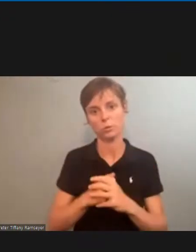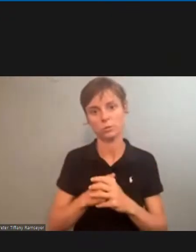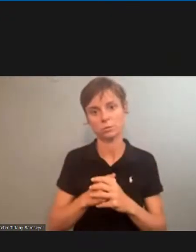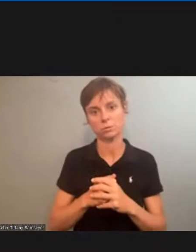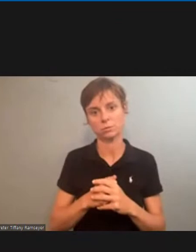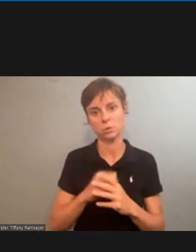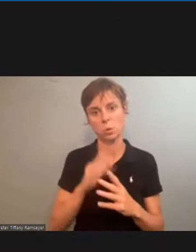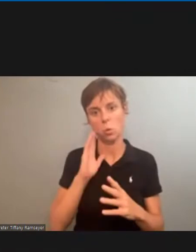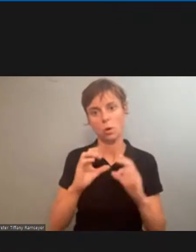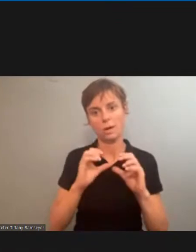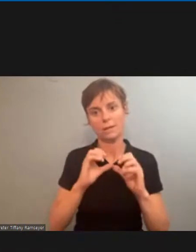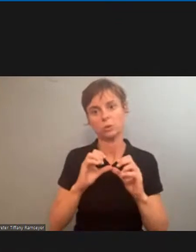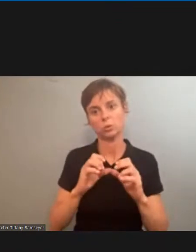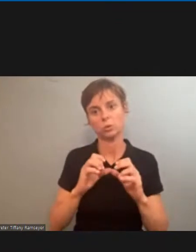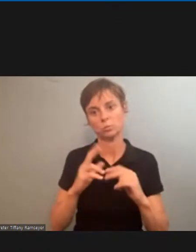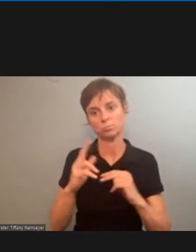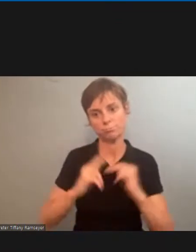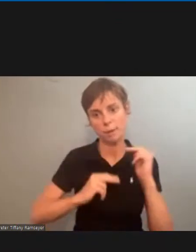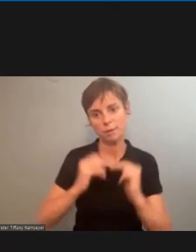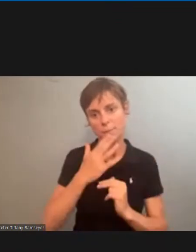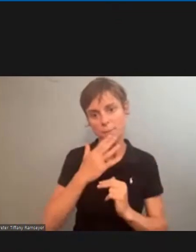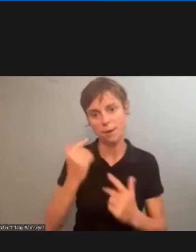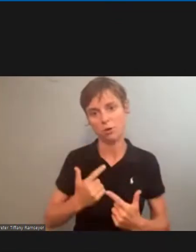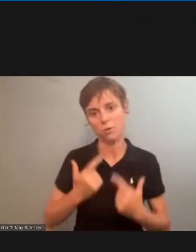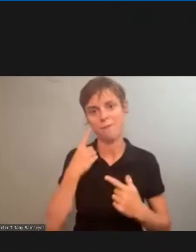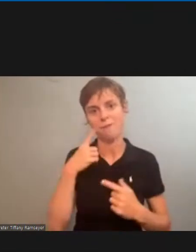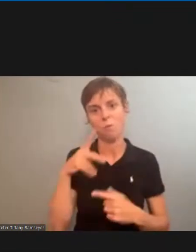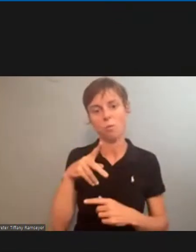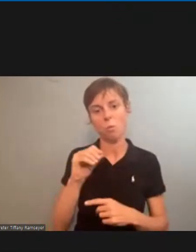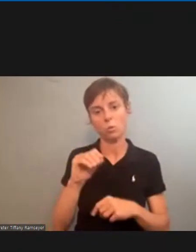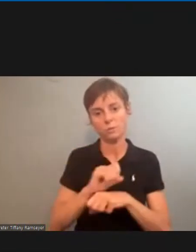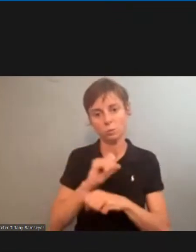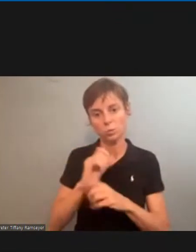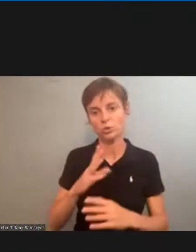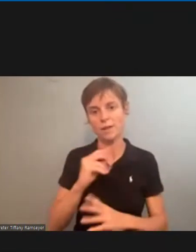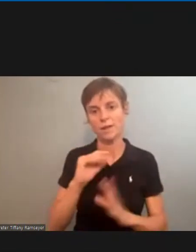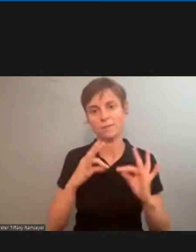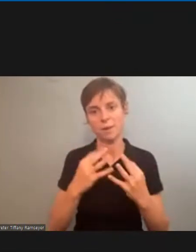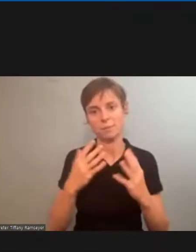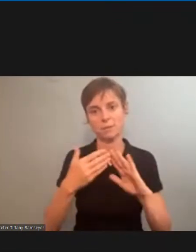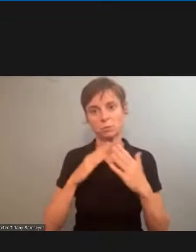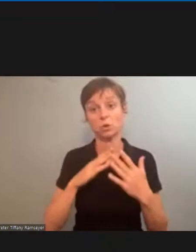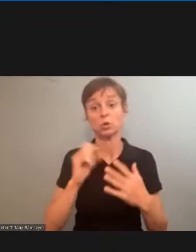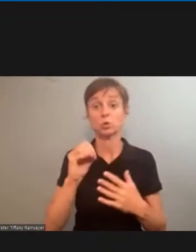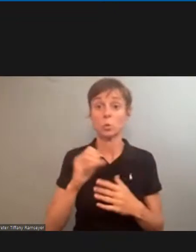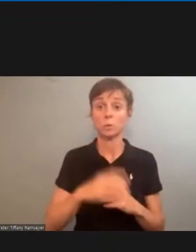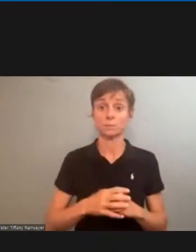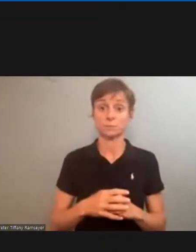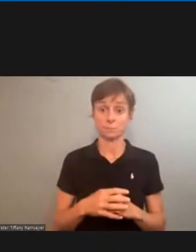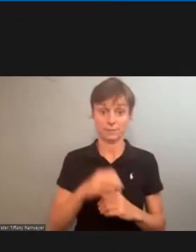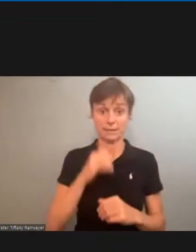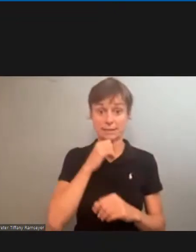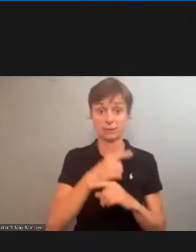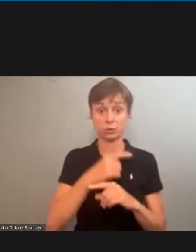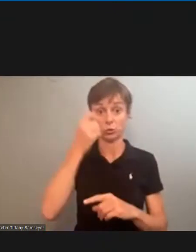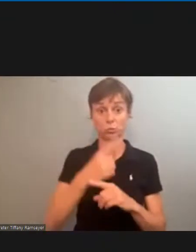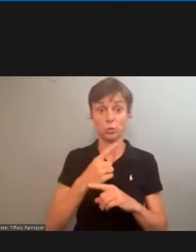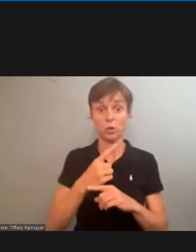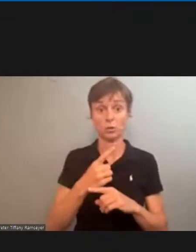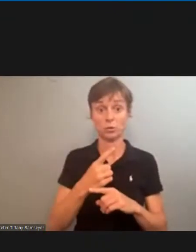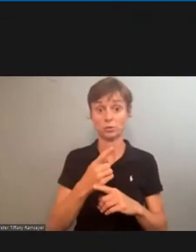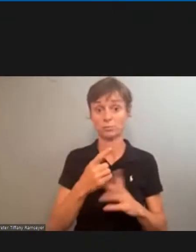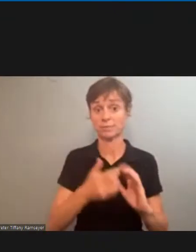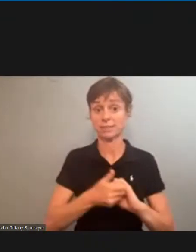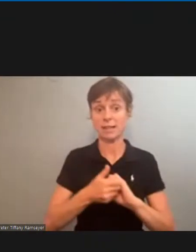build a better life for postal workers our families and our communities so with that sisters and brothers solidarity